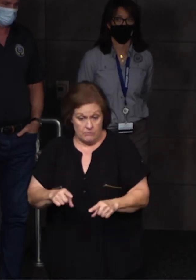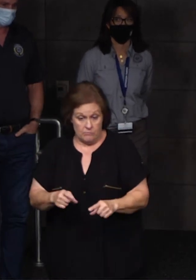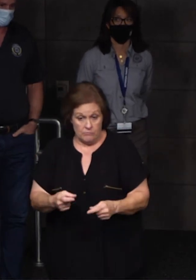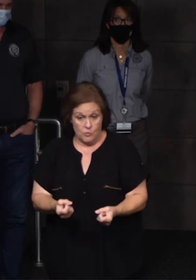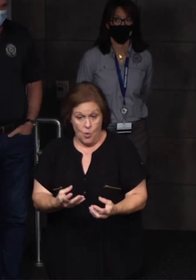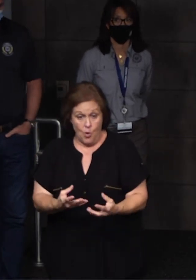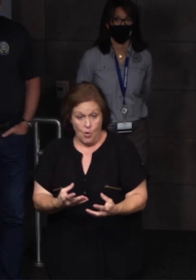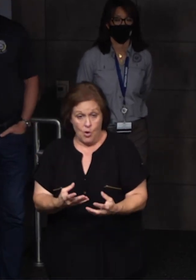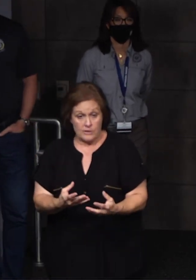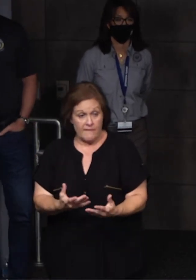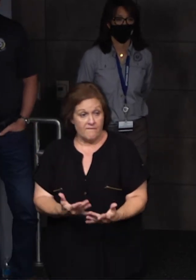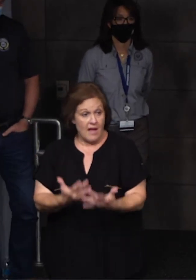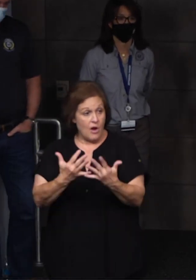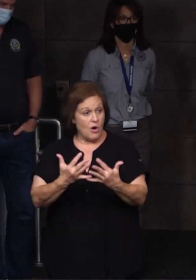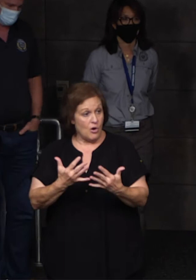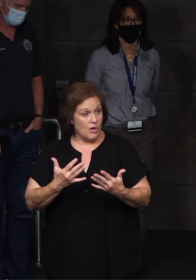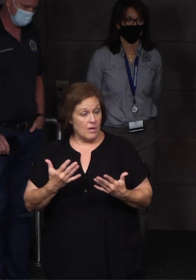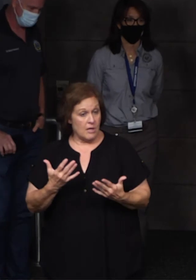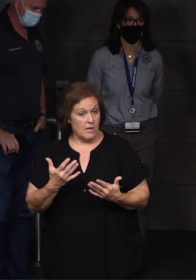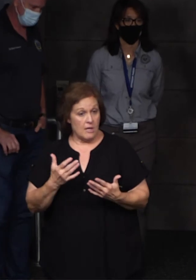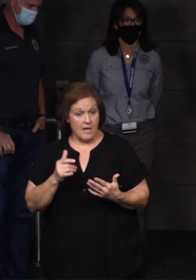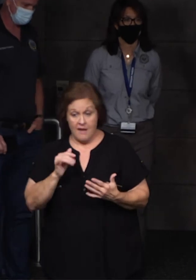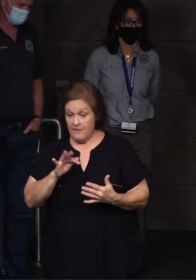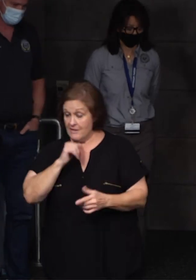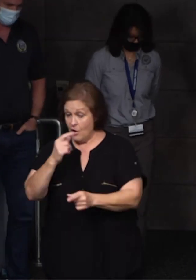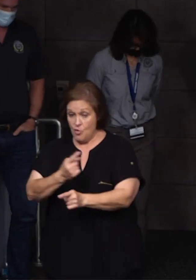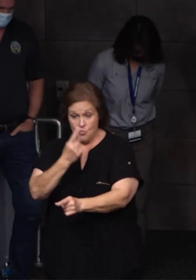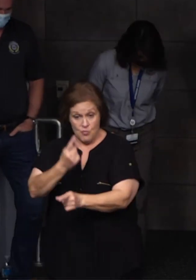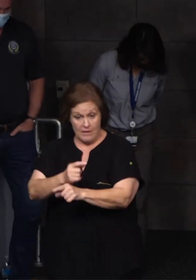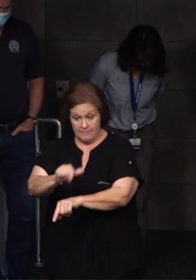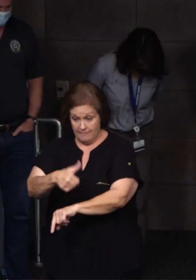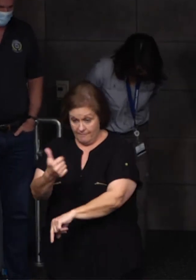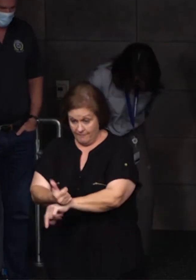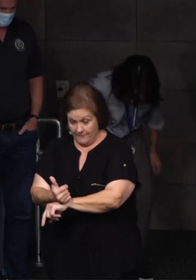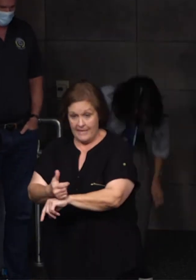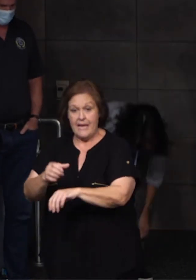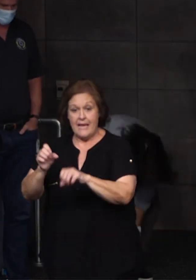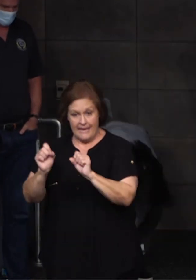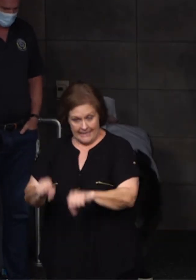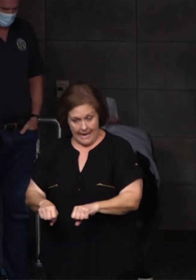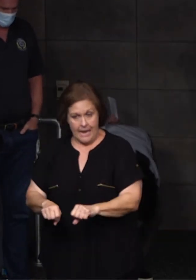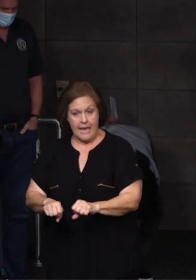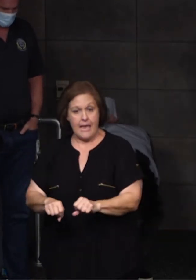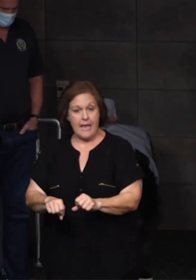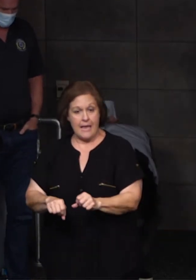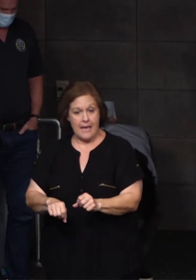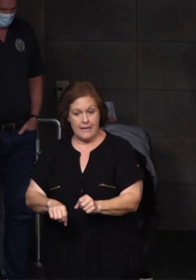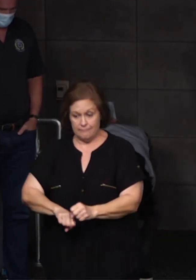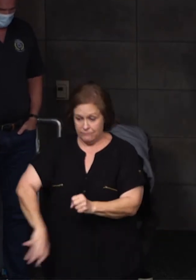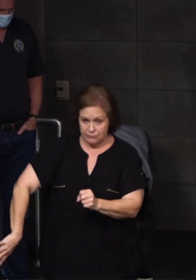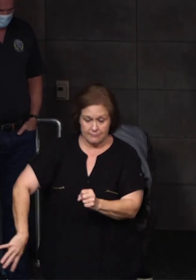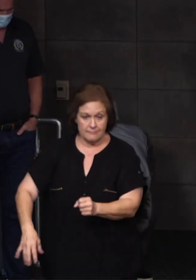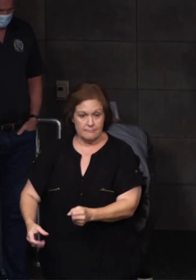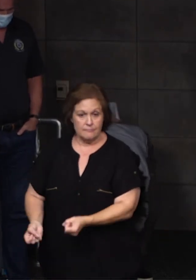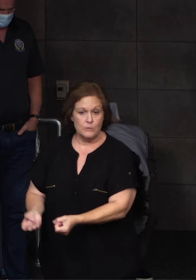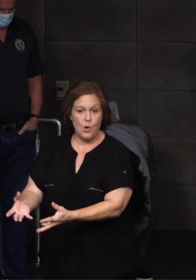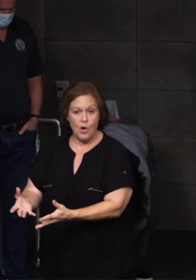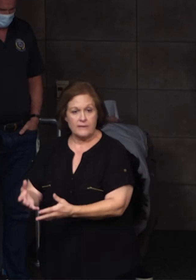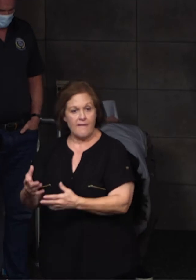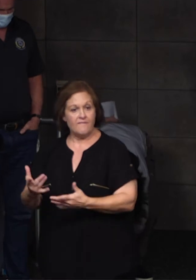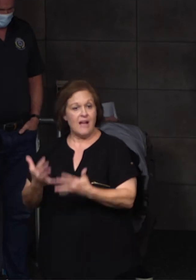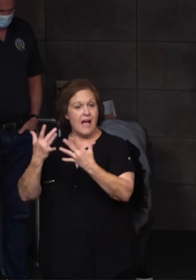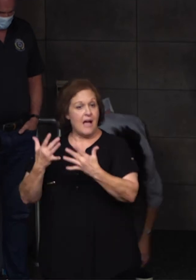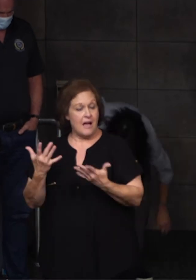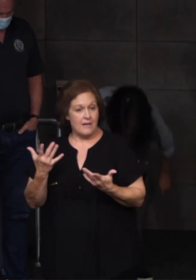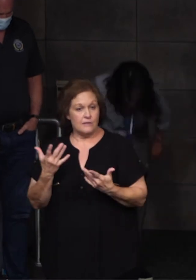it also, if it's installed improperly, can backfeed onto our system. Even though we don't have inter-G supplied power out there on